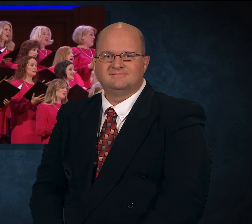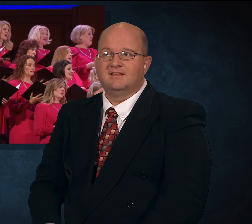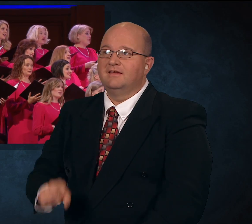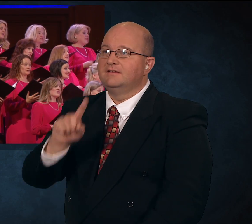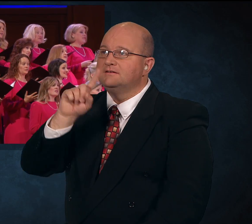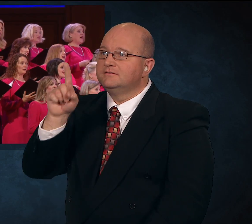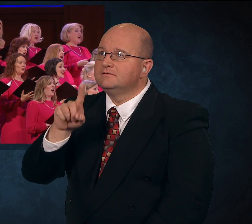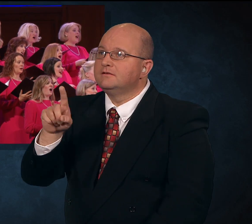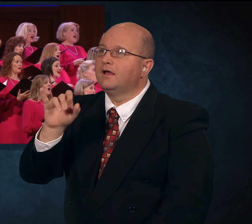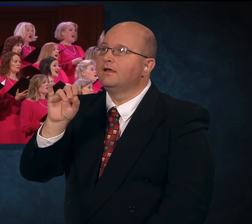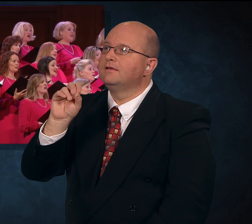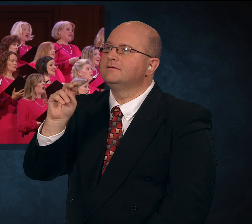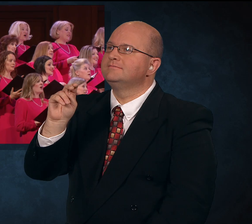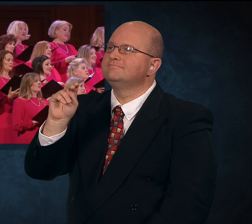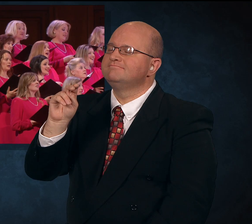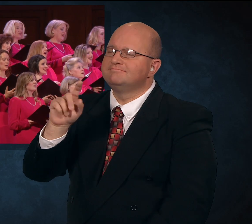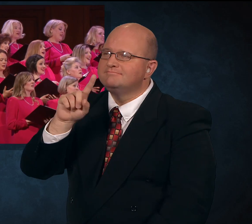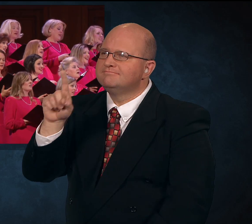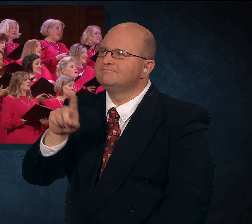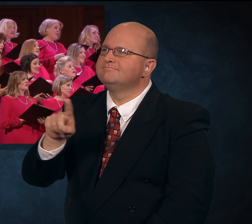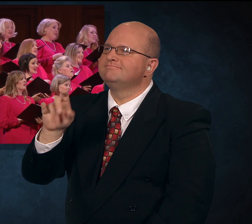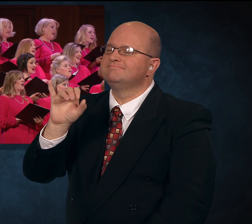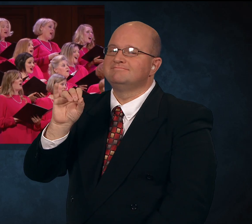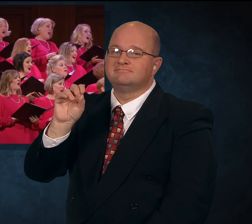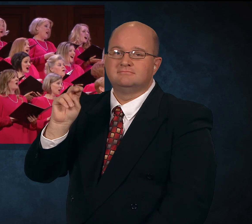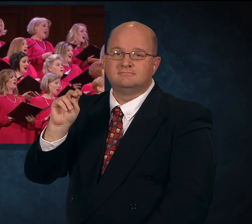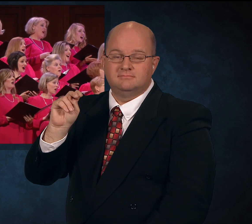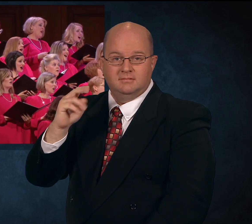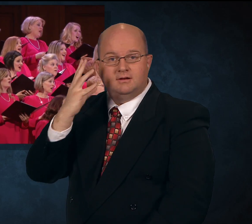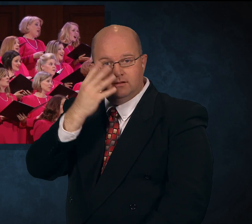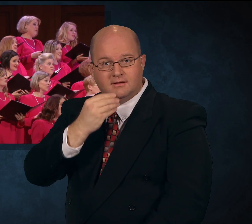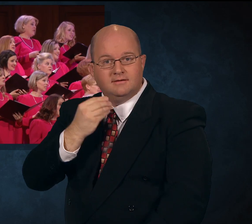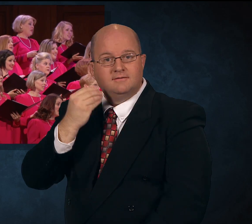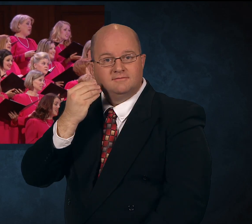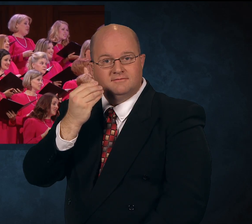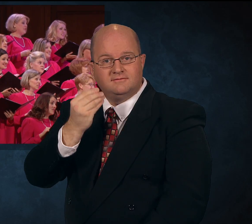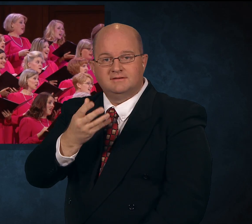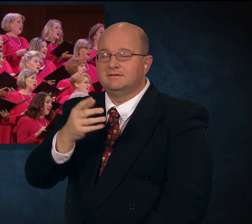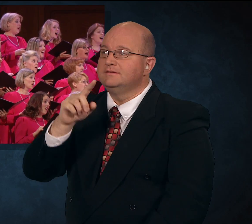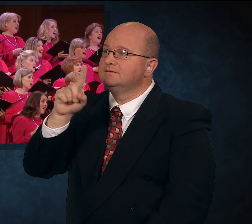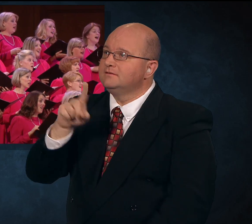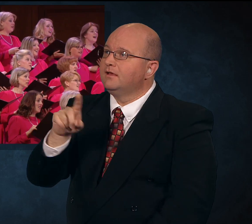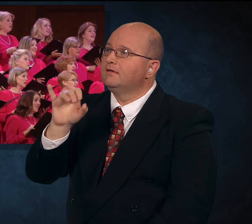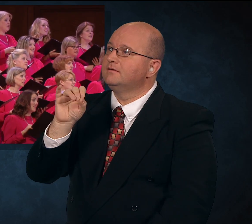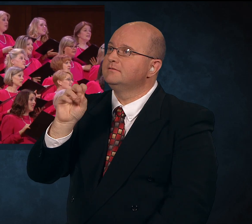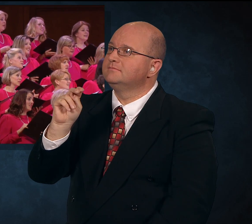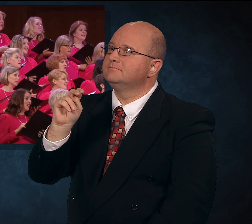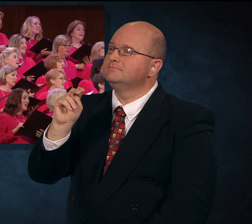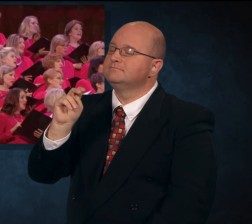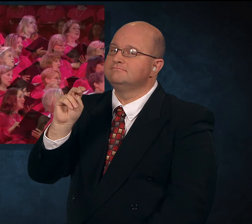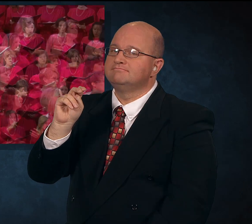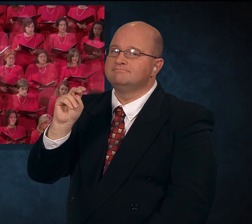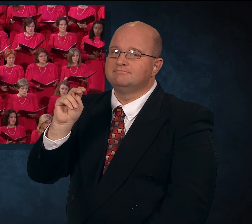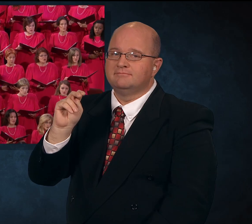Silent Sire, lovely Sire,